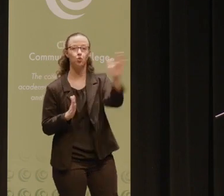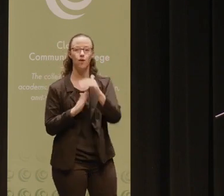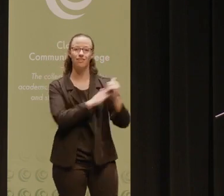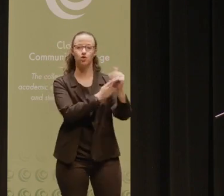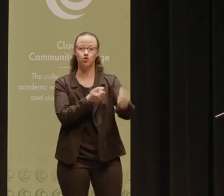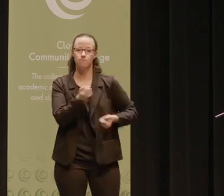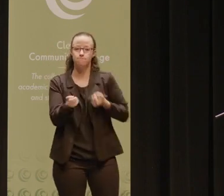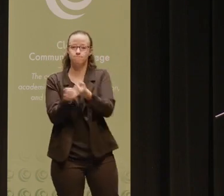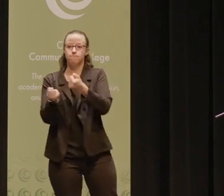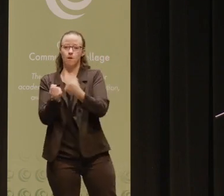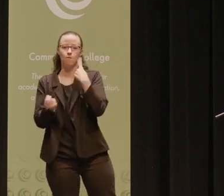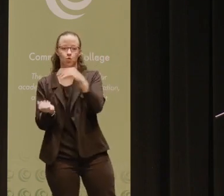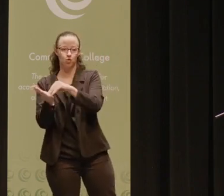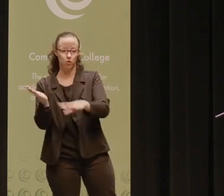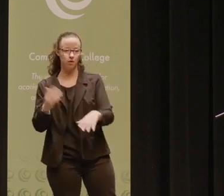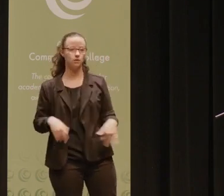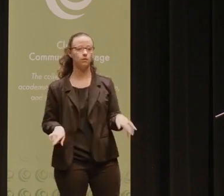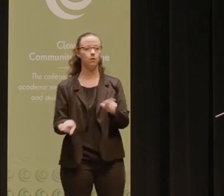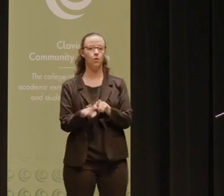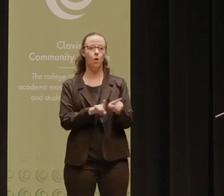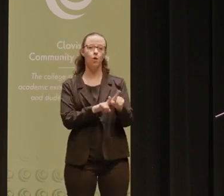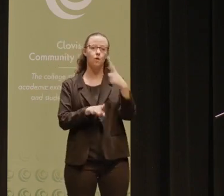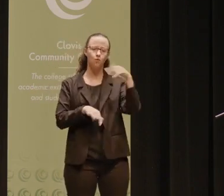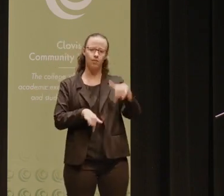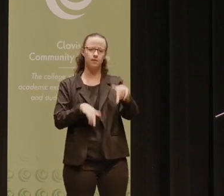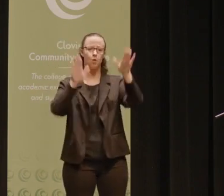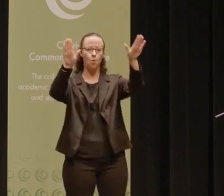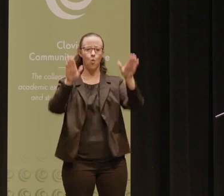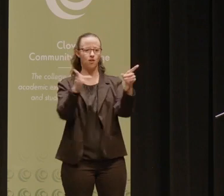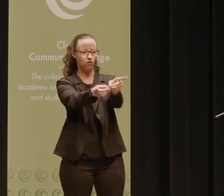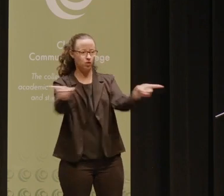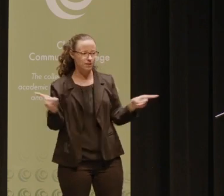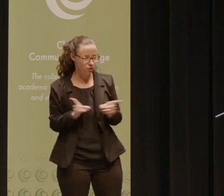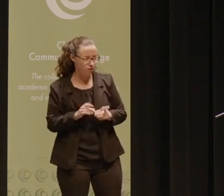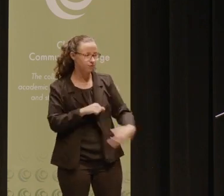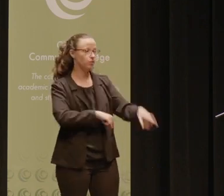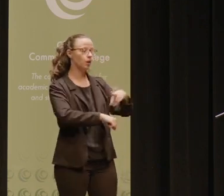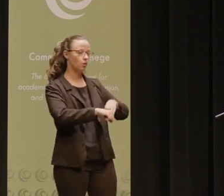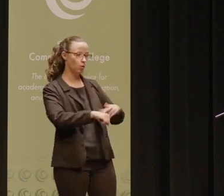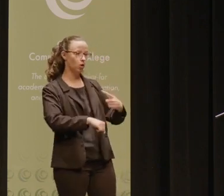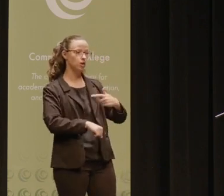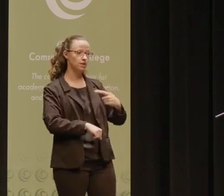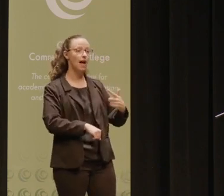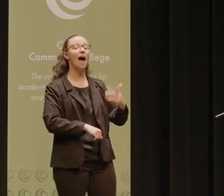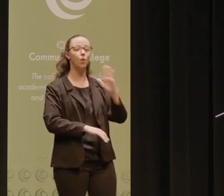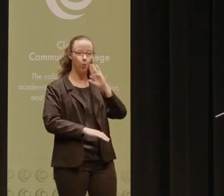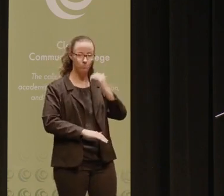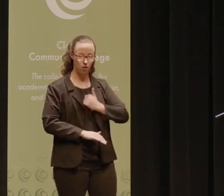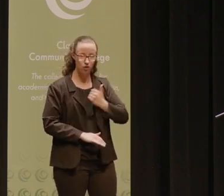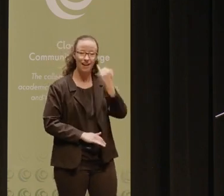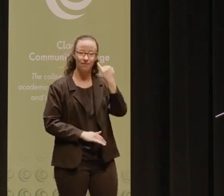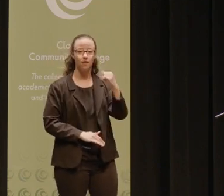advocacy for students and for this wonderful district. And then of course I have to be remiss if I did not